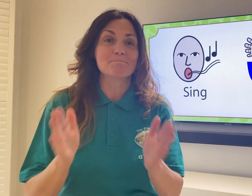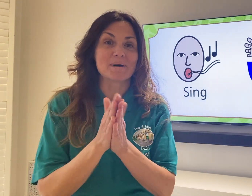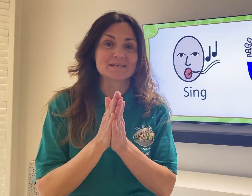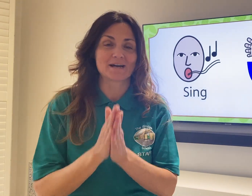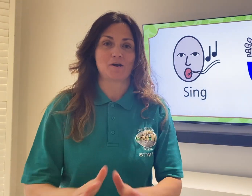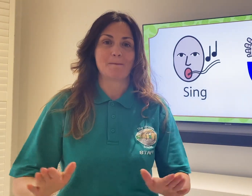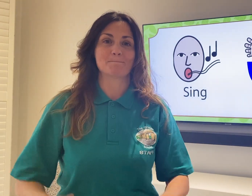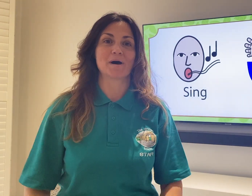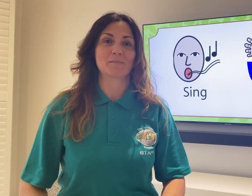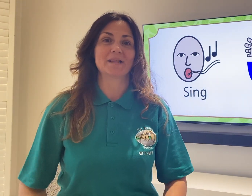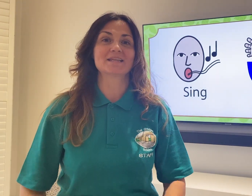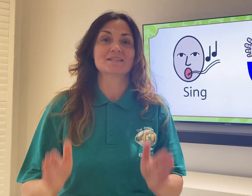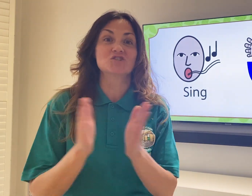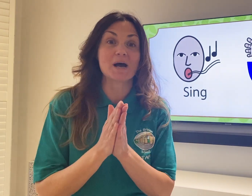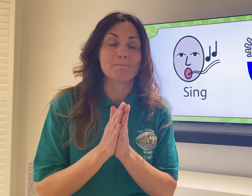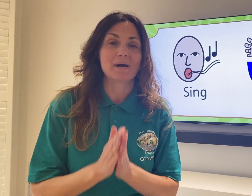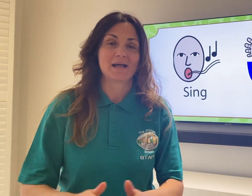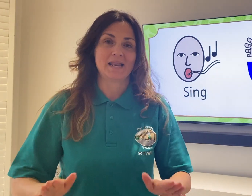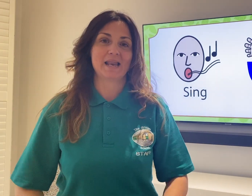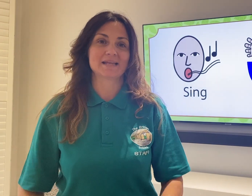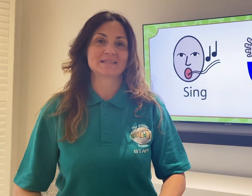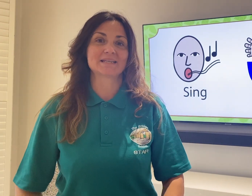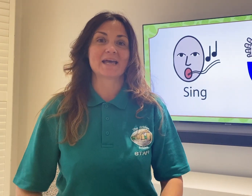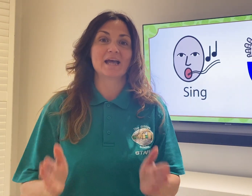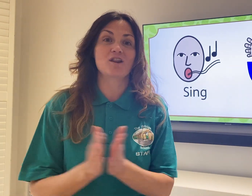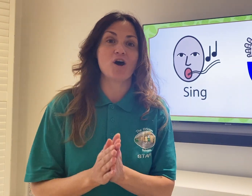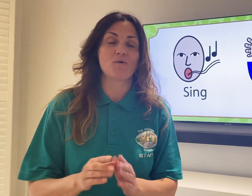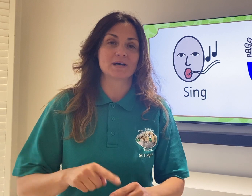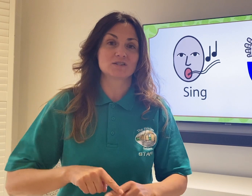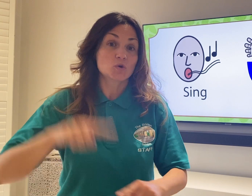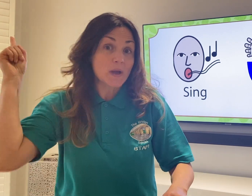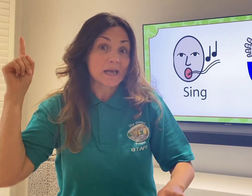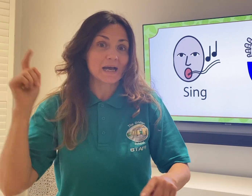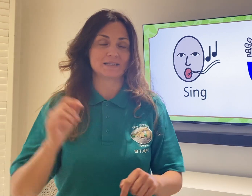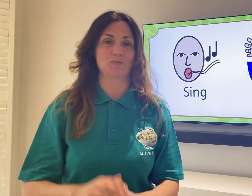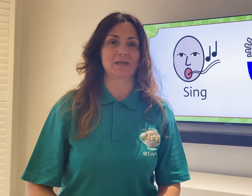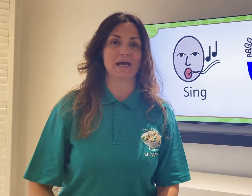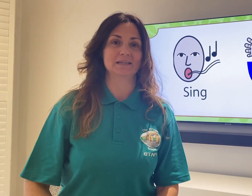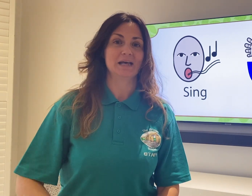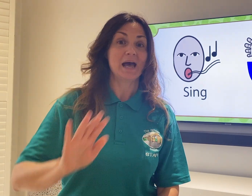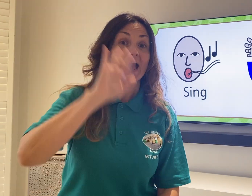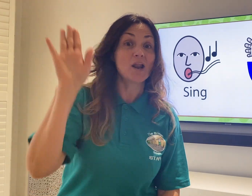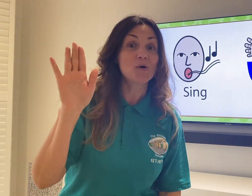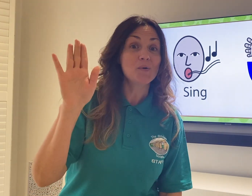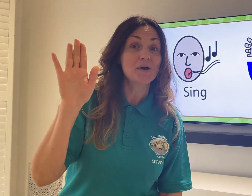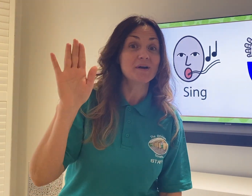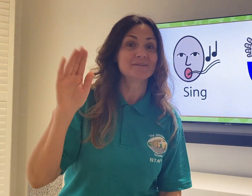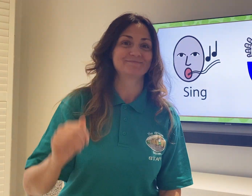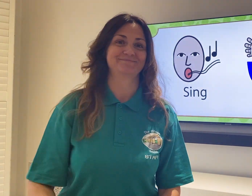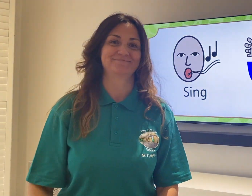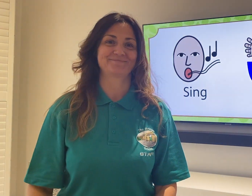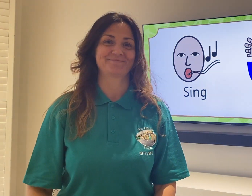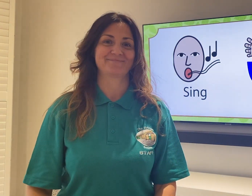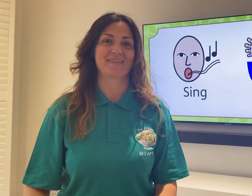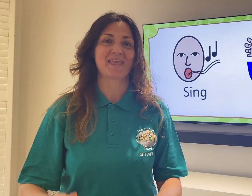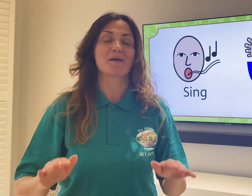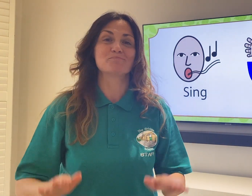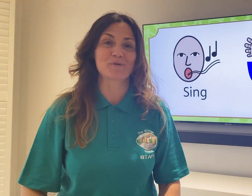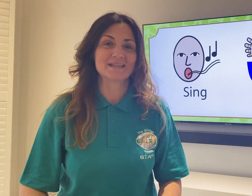butter, marmalade and jam. Let's say hello as quick as we can. Hello. Bread